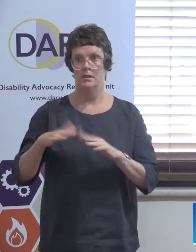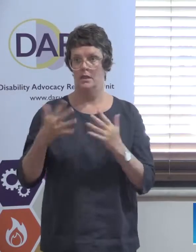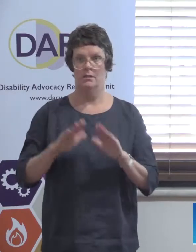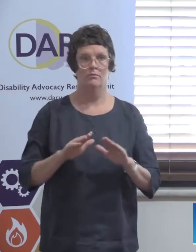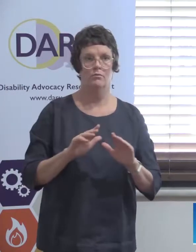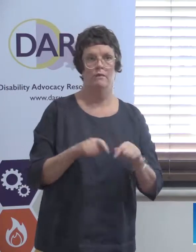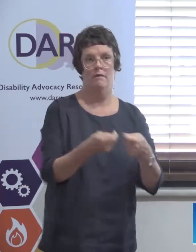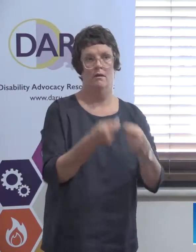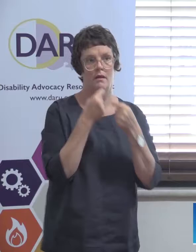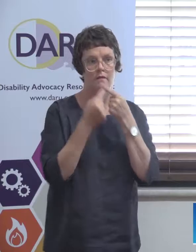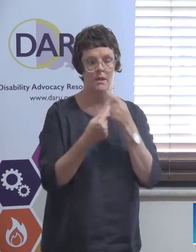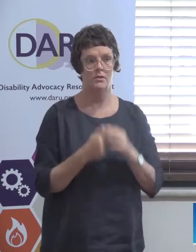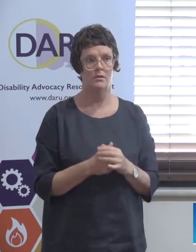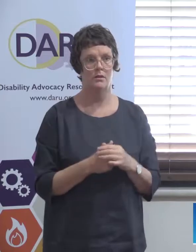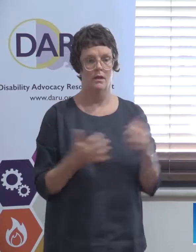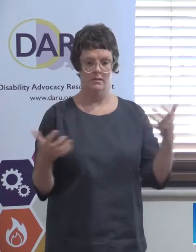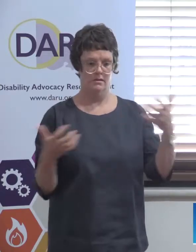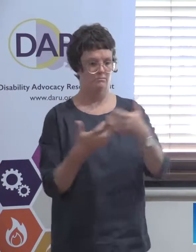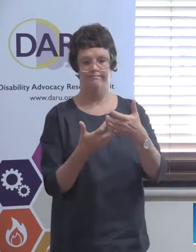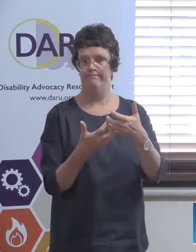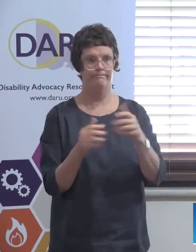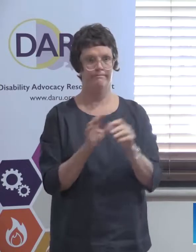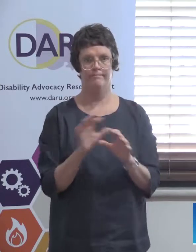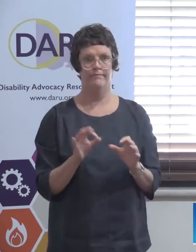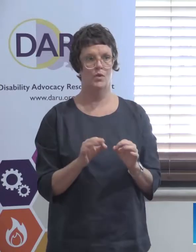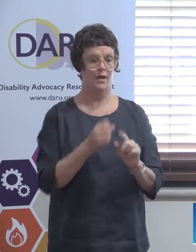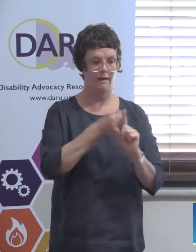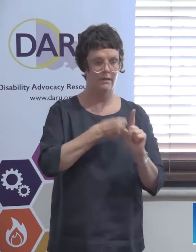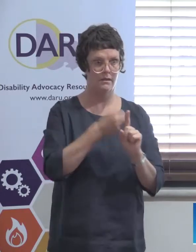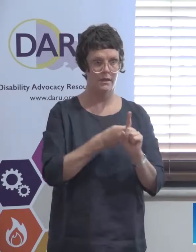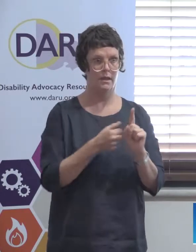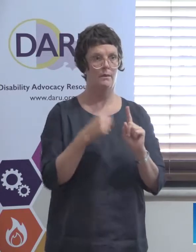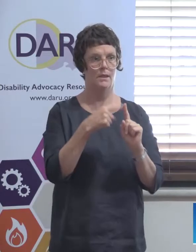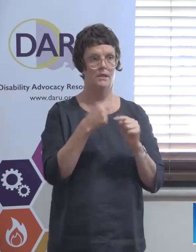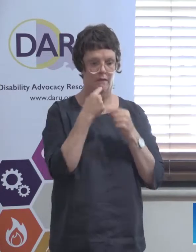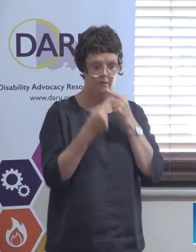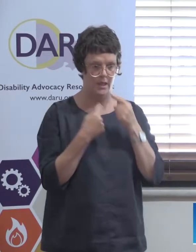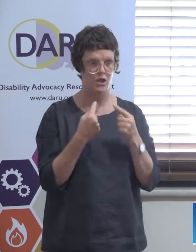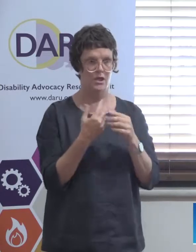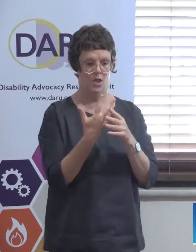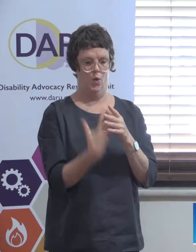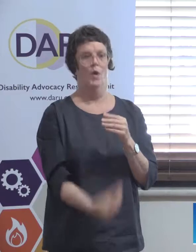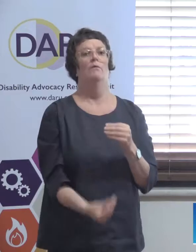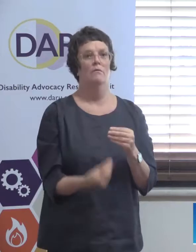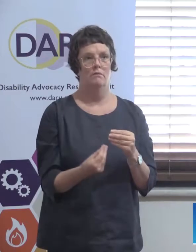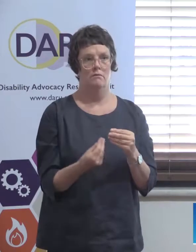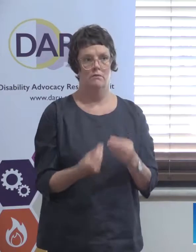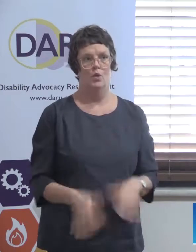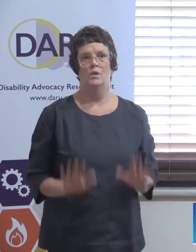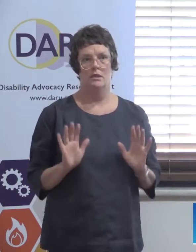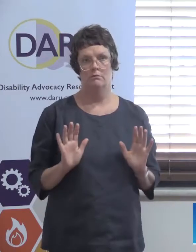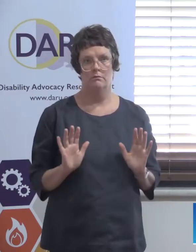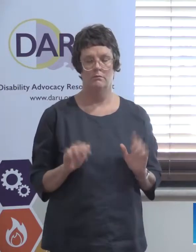doesn't match up. And one of... Advocacy and information is one of the things that is kind of disappearing into this hole, really, because the ILC